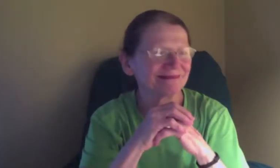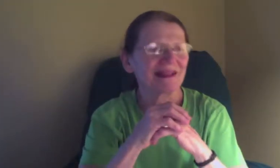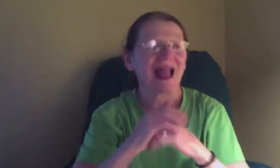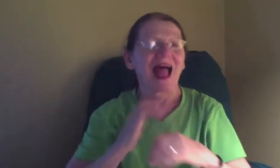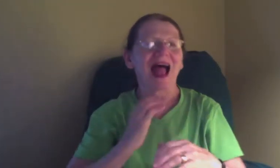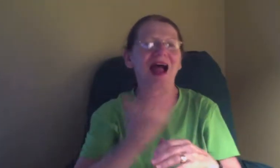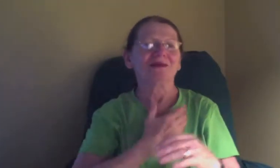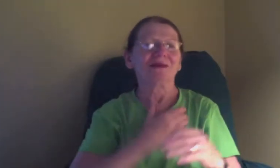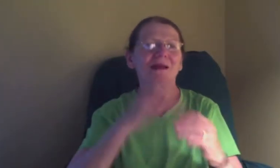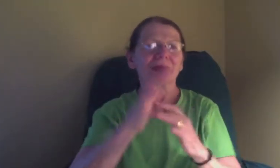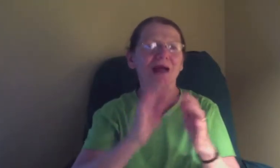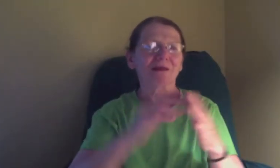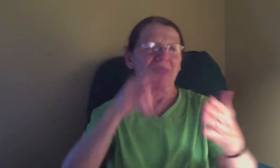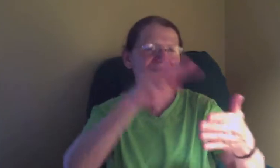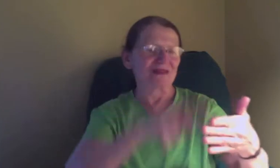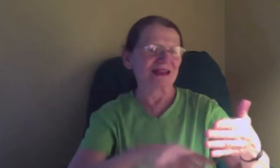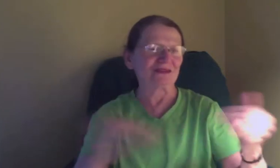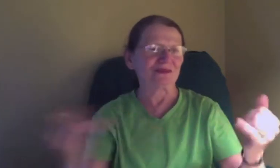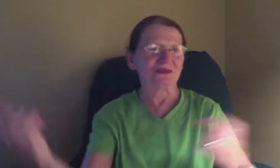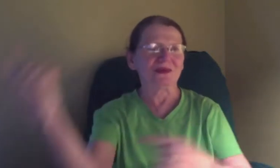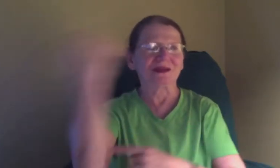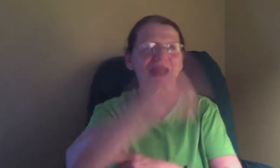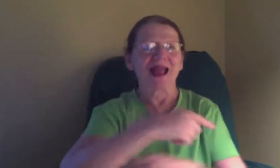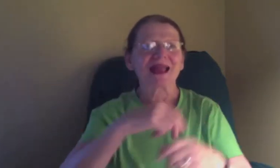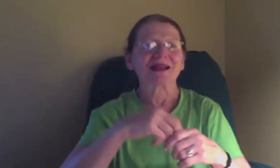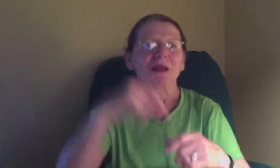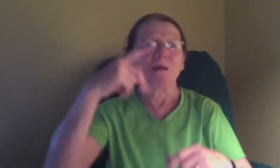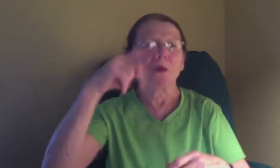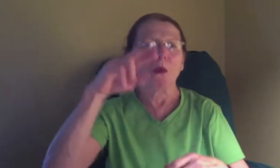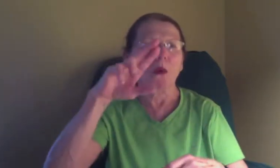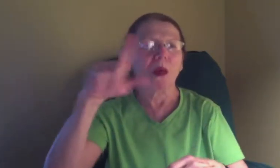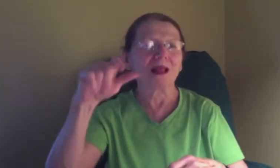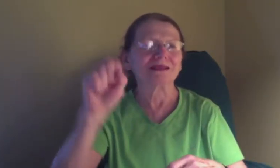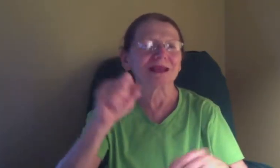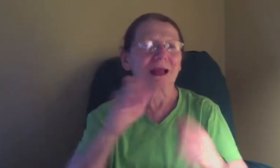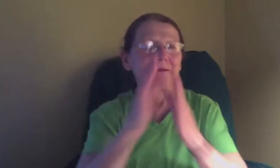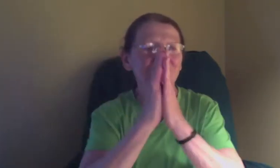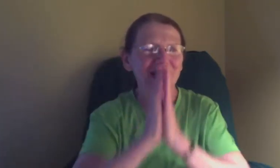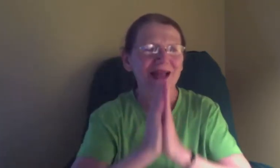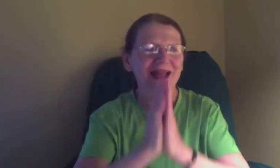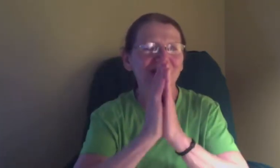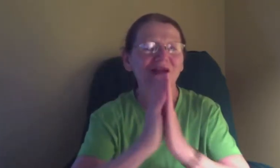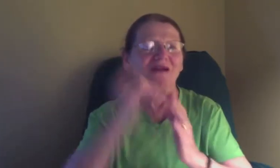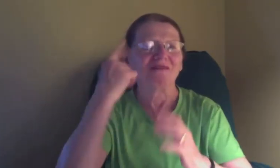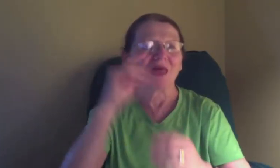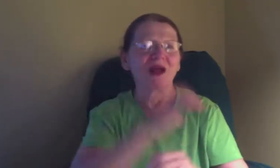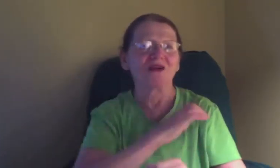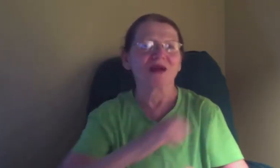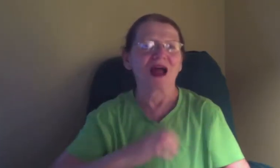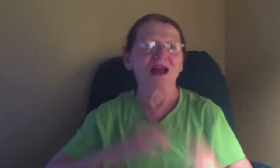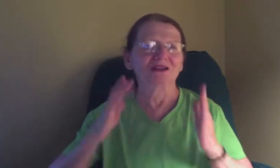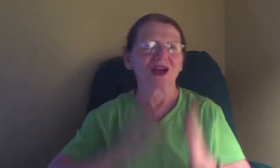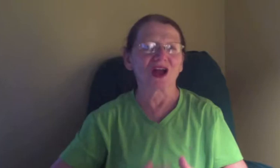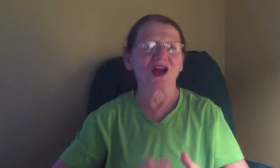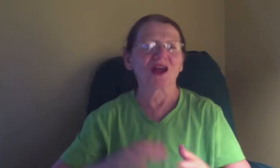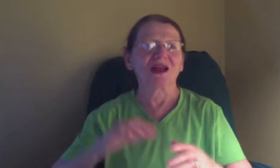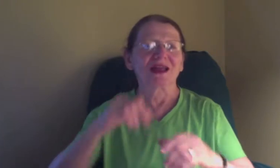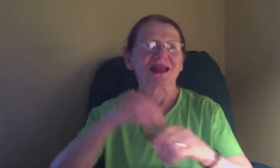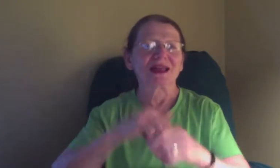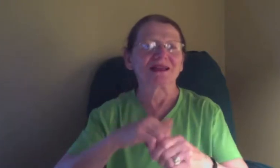I don't know, I don't know if it was bad, I don't if